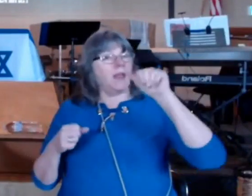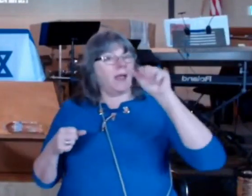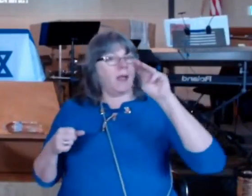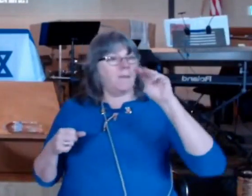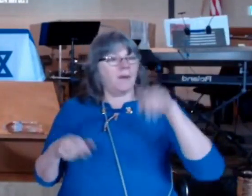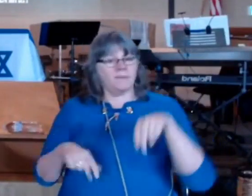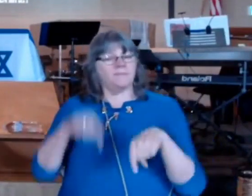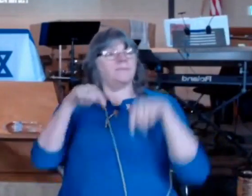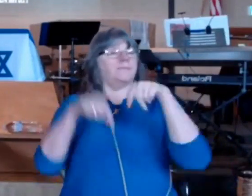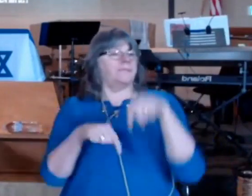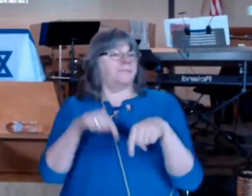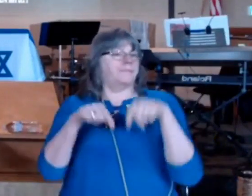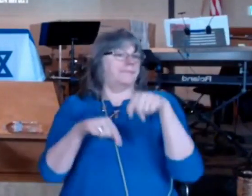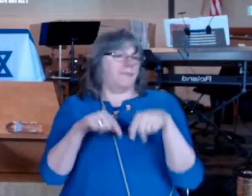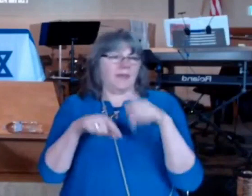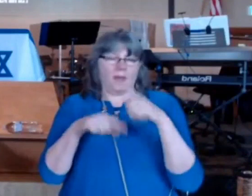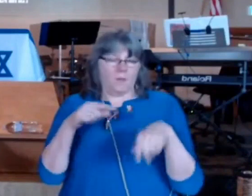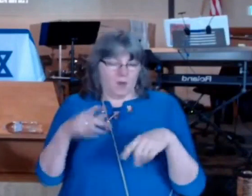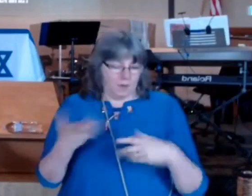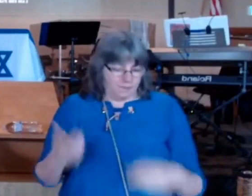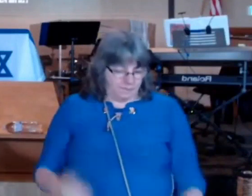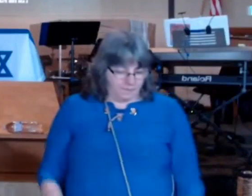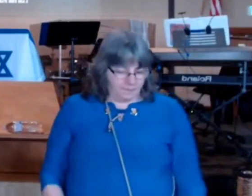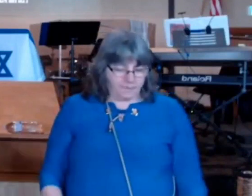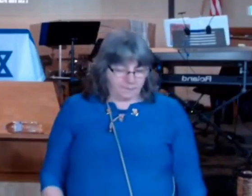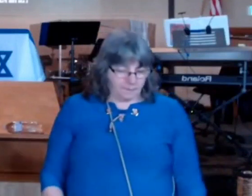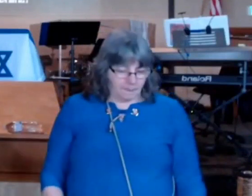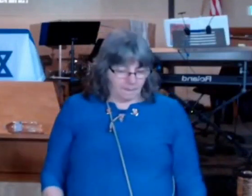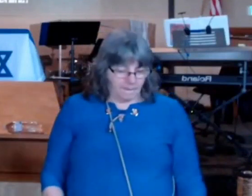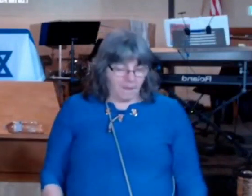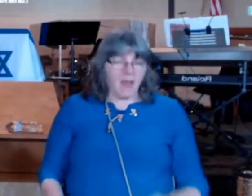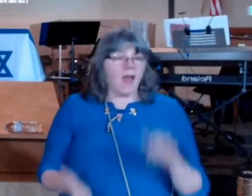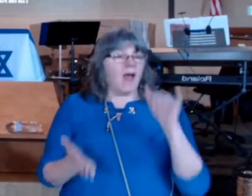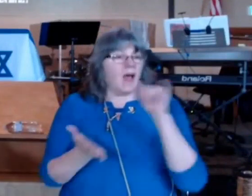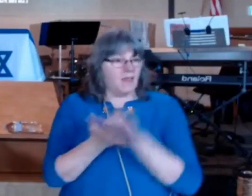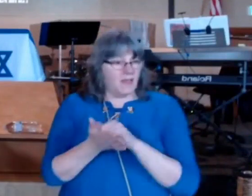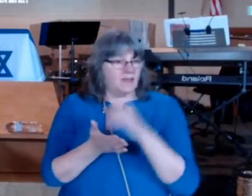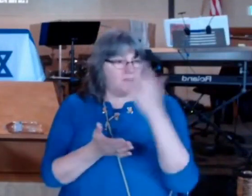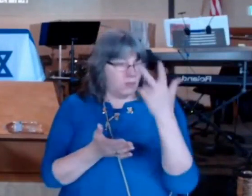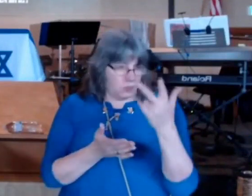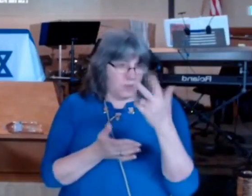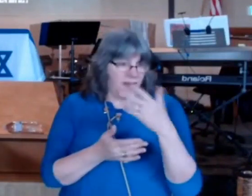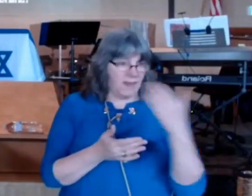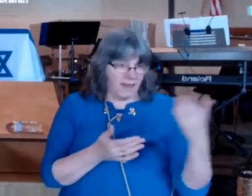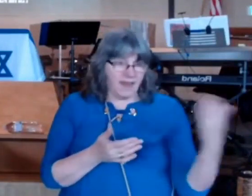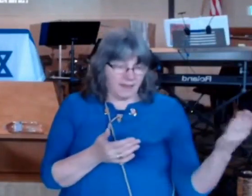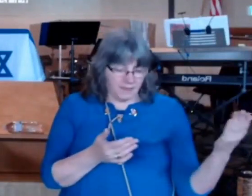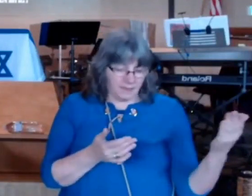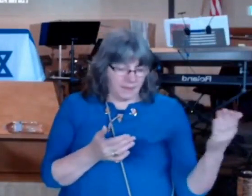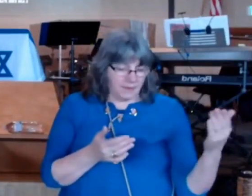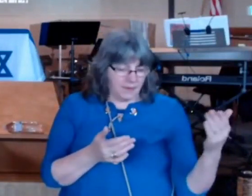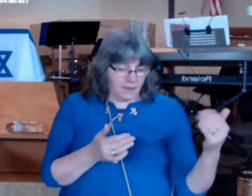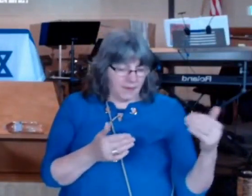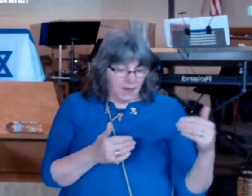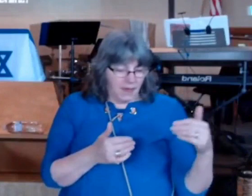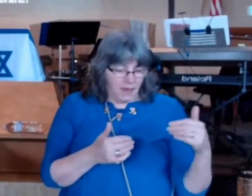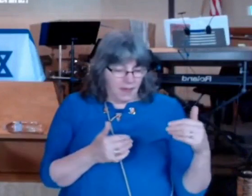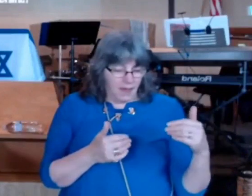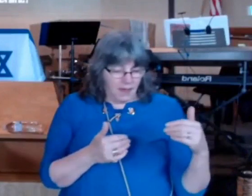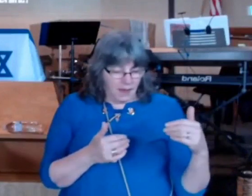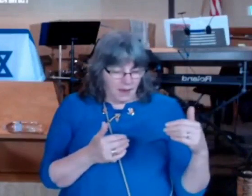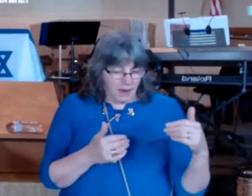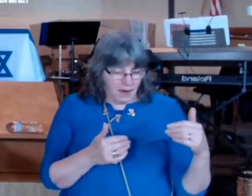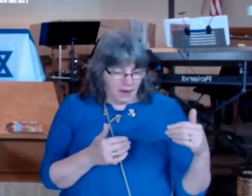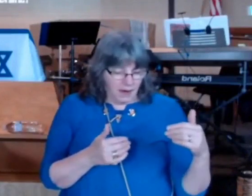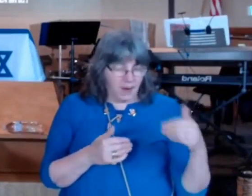and in part the set of qualification is heard in the